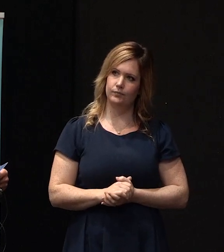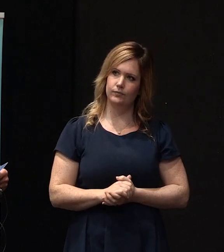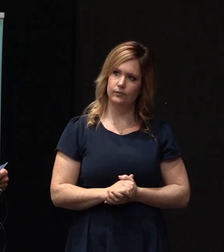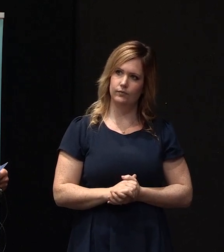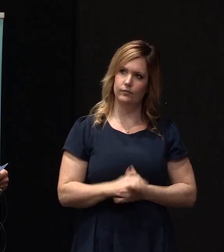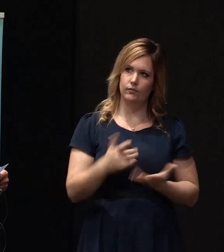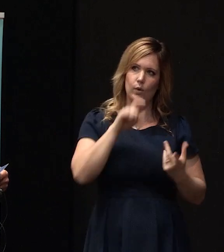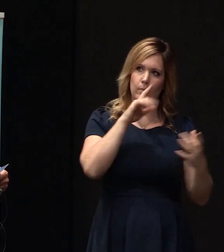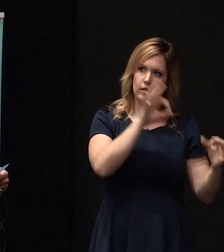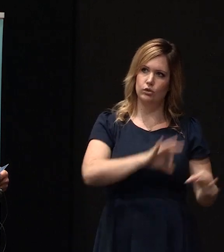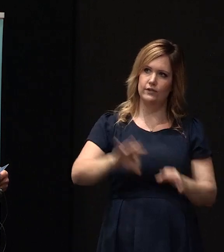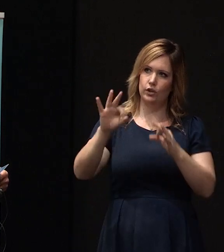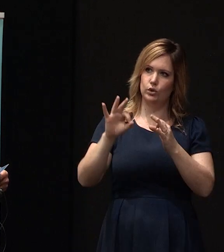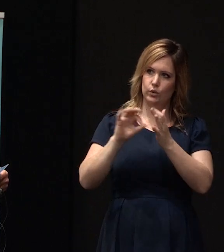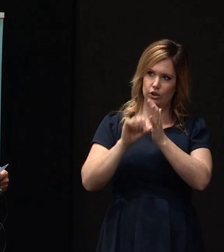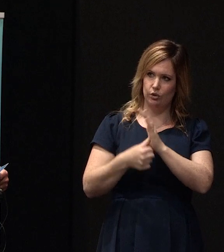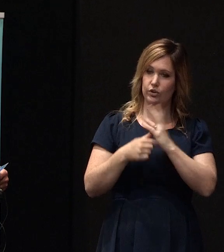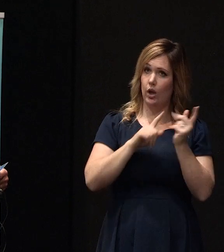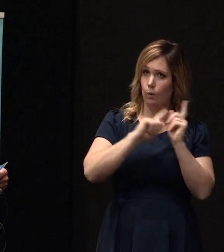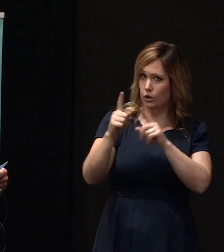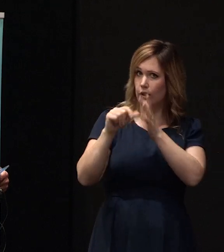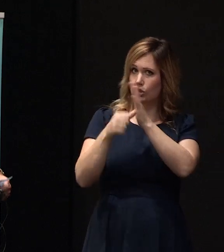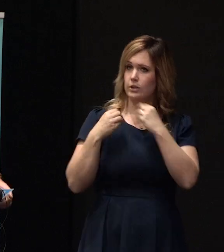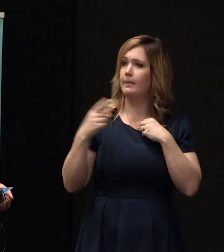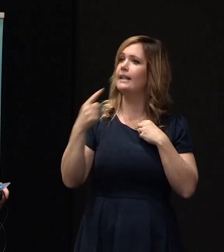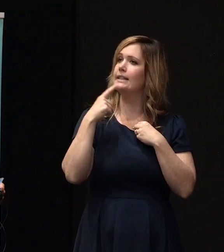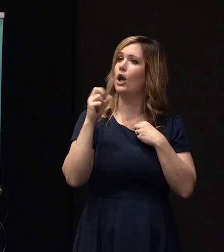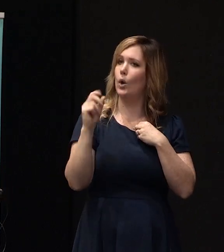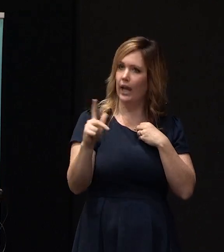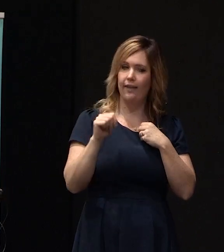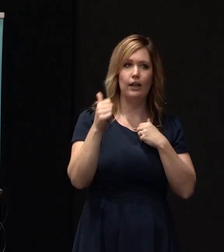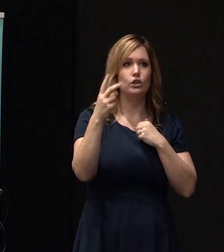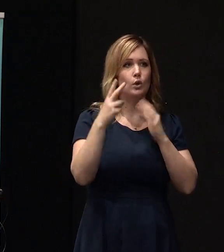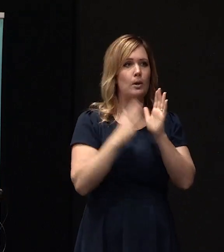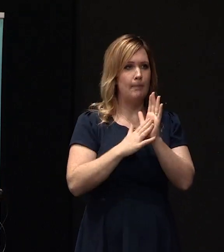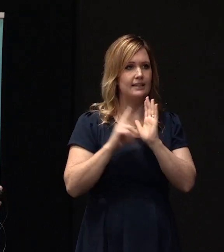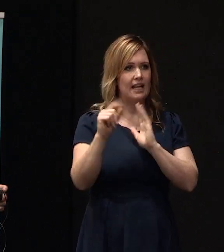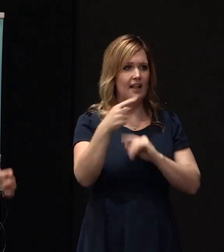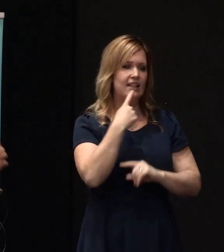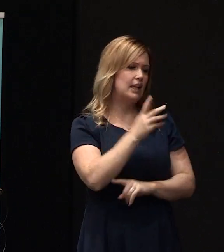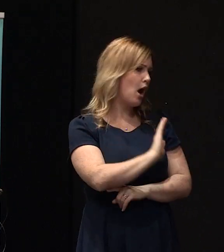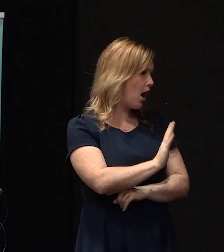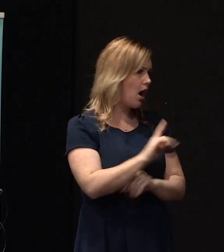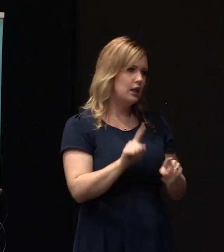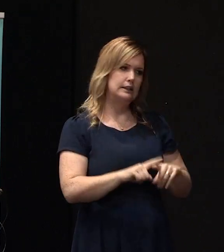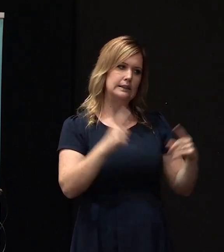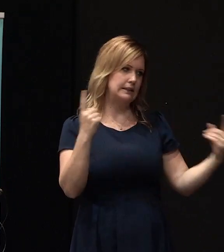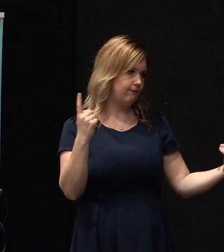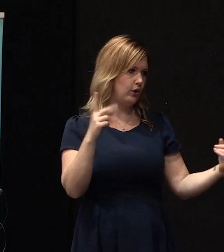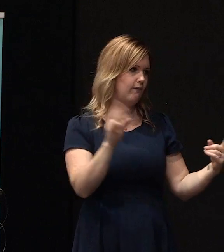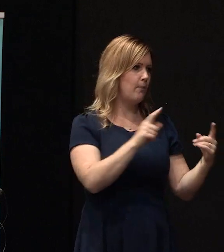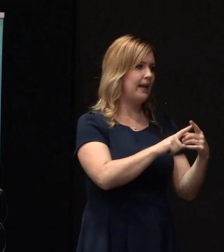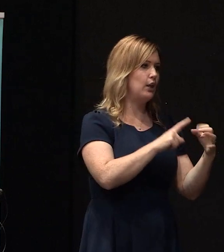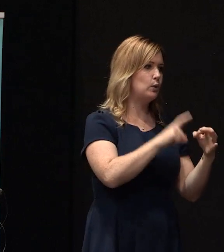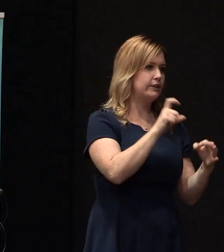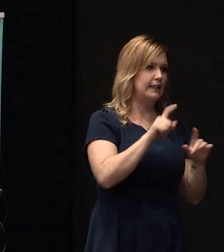Fair enough. I went to the insurance. They said, all right. But after a couple of months later, they realized, no, there's a discrepancy in the UQC again.